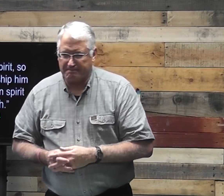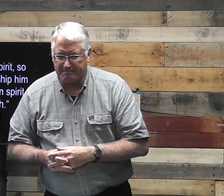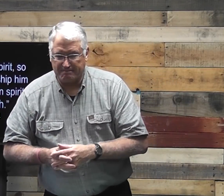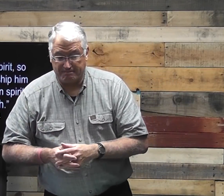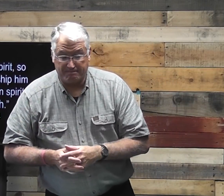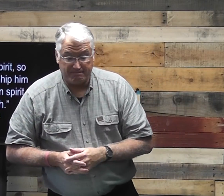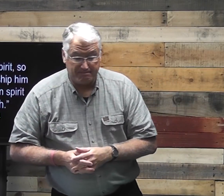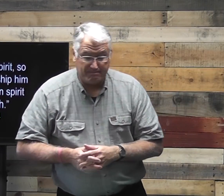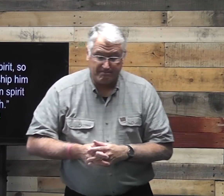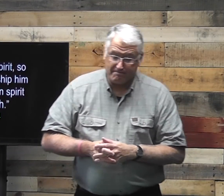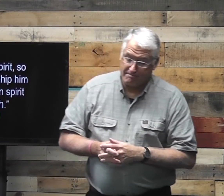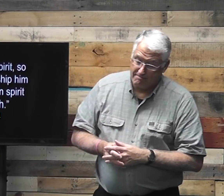important.